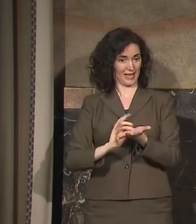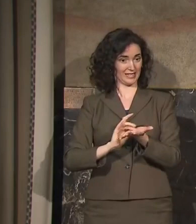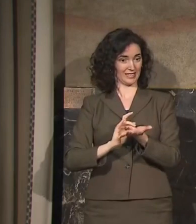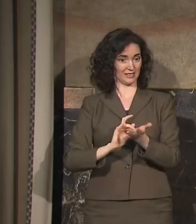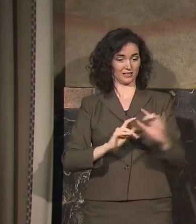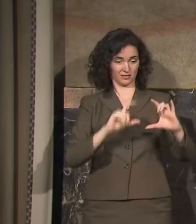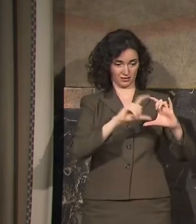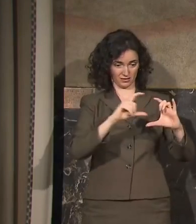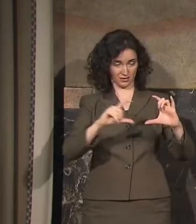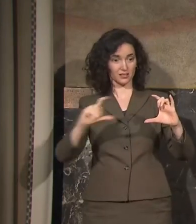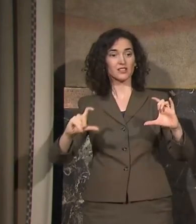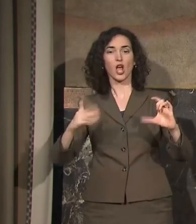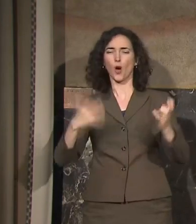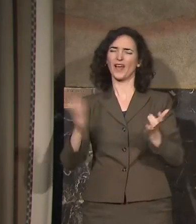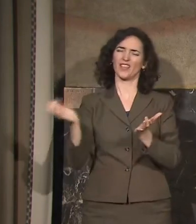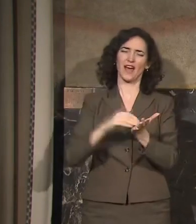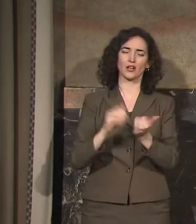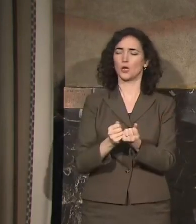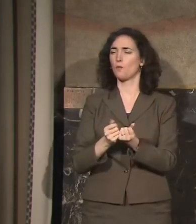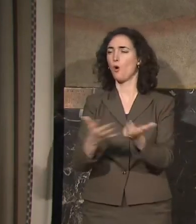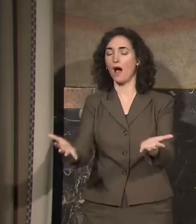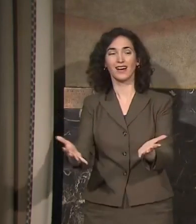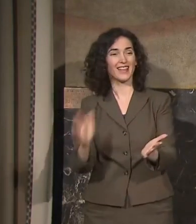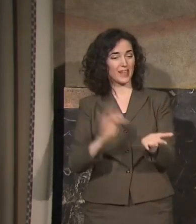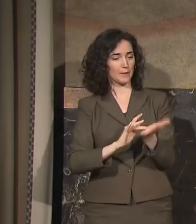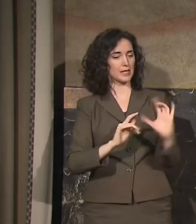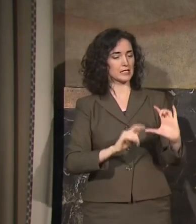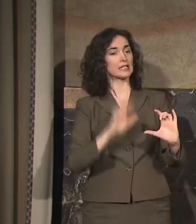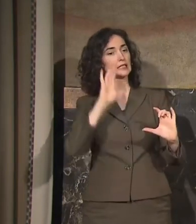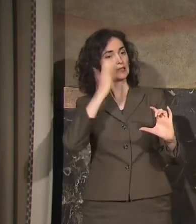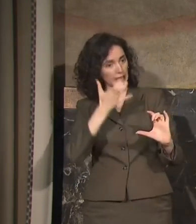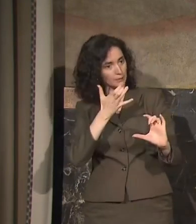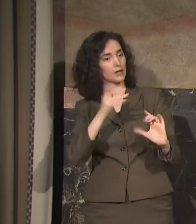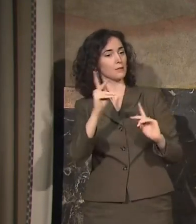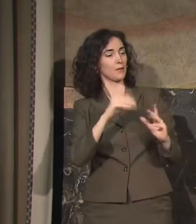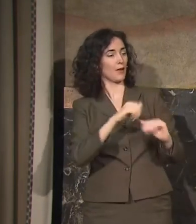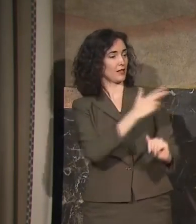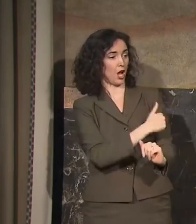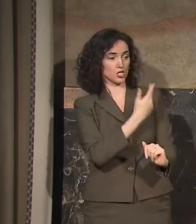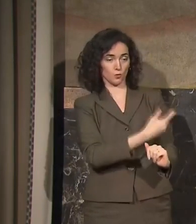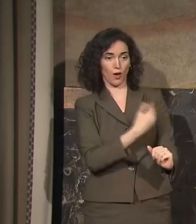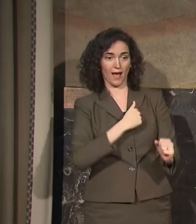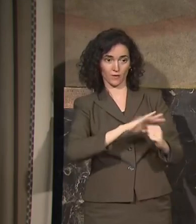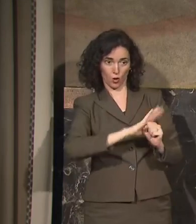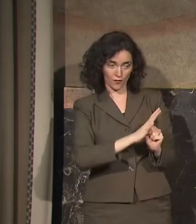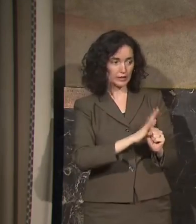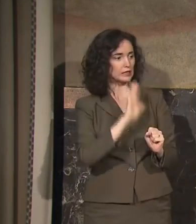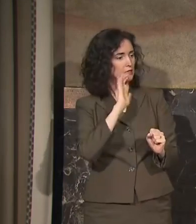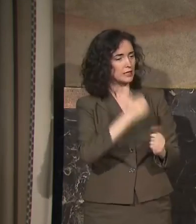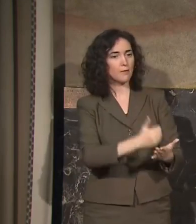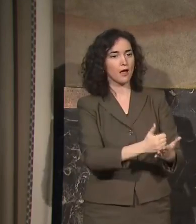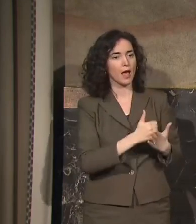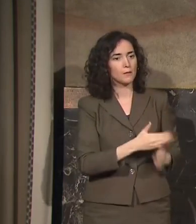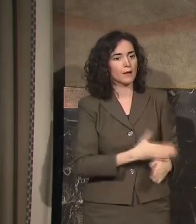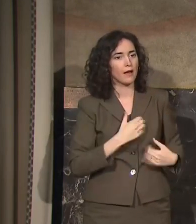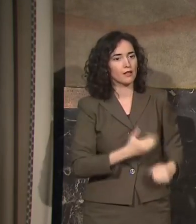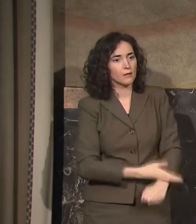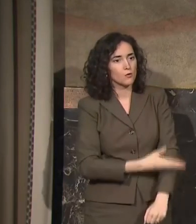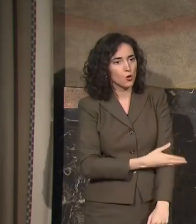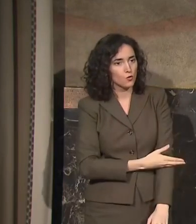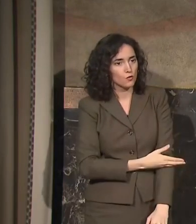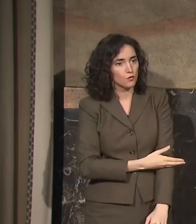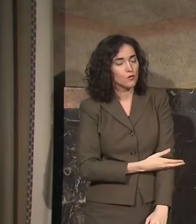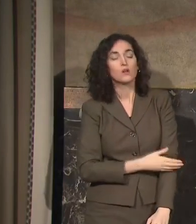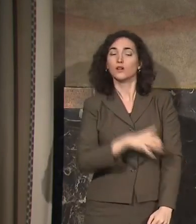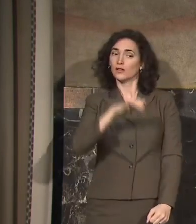shown some ability to shorten stay for patients who are in the hospital with coronavirus. And again, that's five months in. So everything that the governor